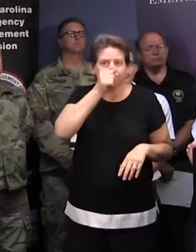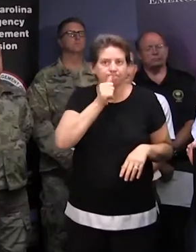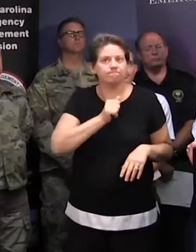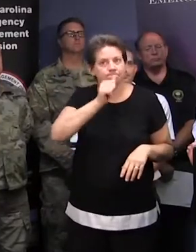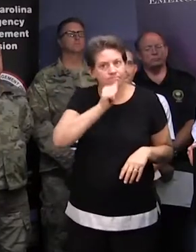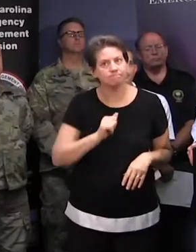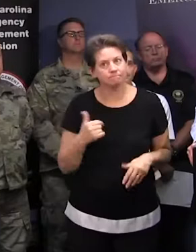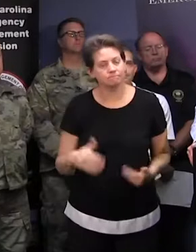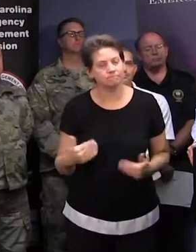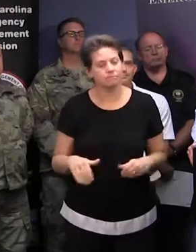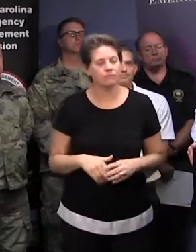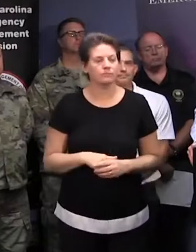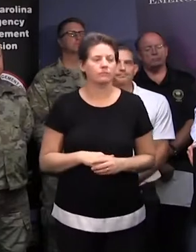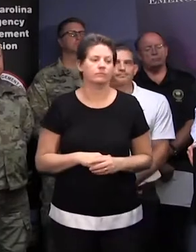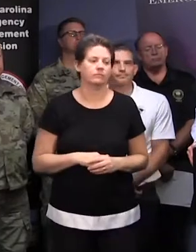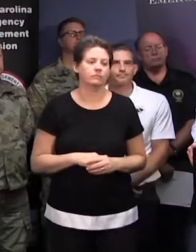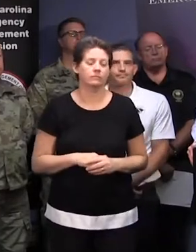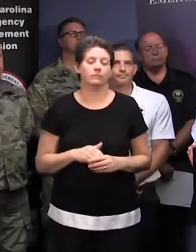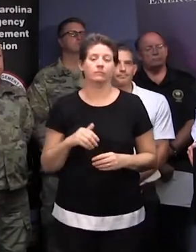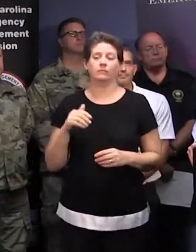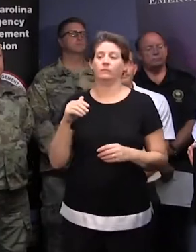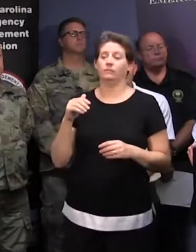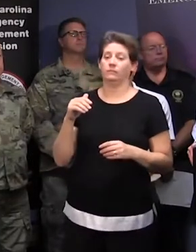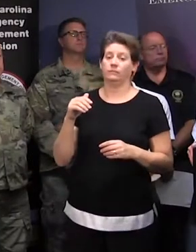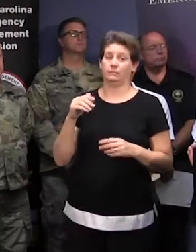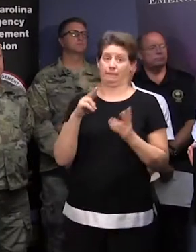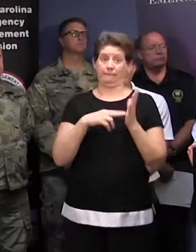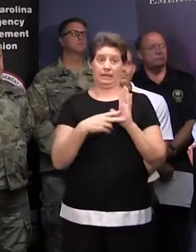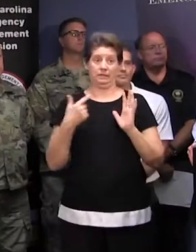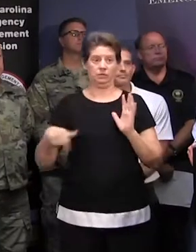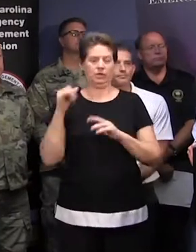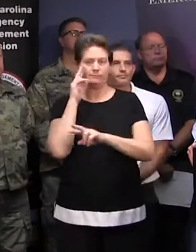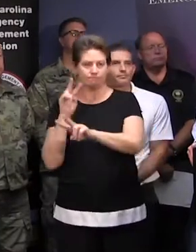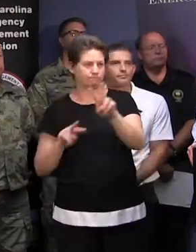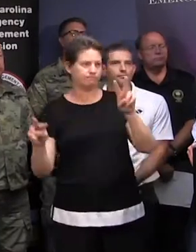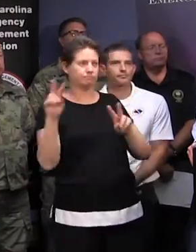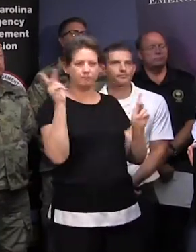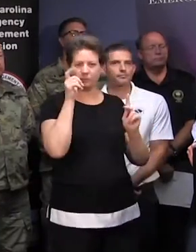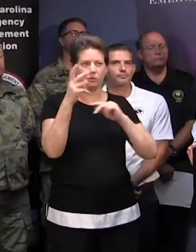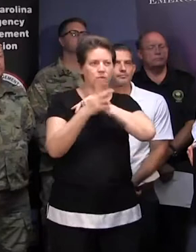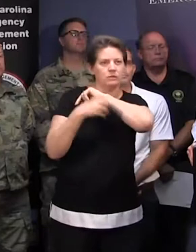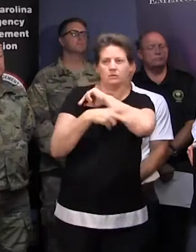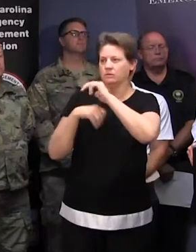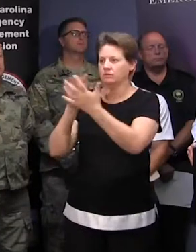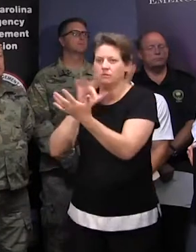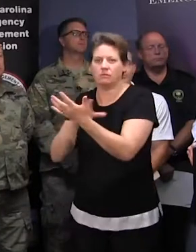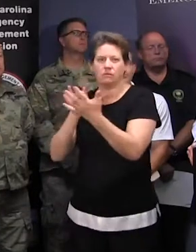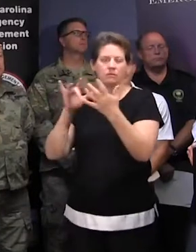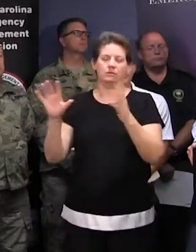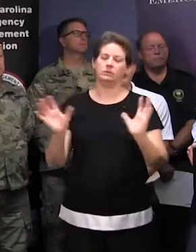times when we will have to really be on the lookout for the looters and those who would try to take advantage of this situation. And I